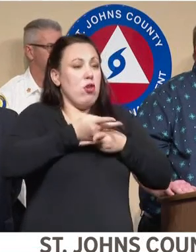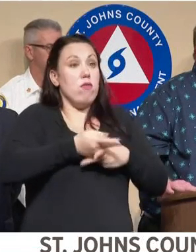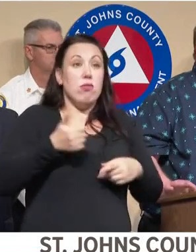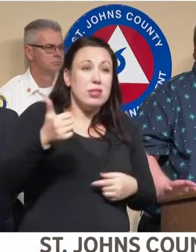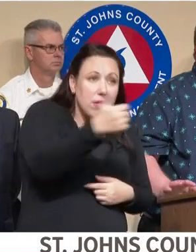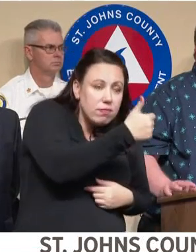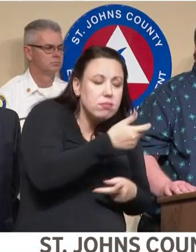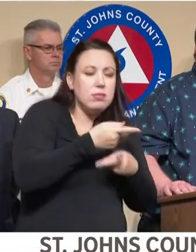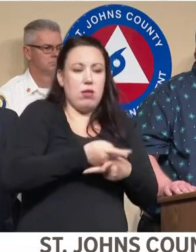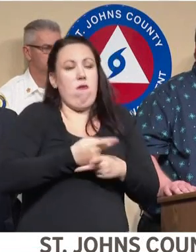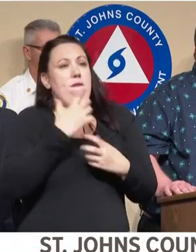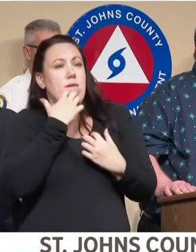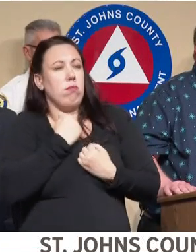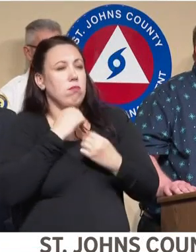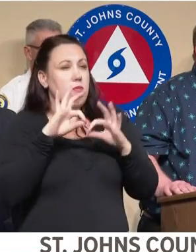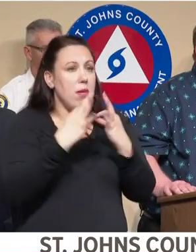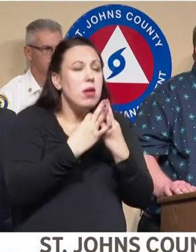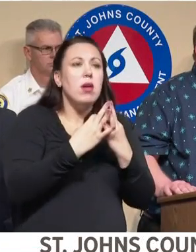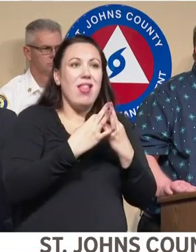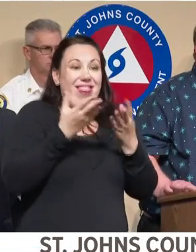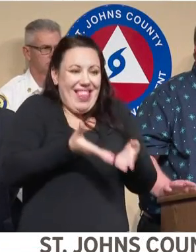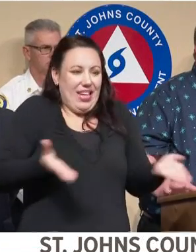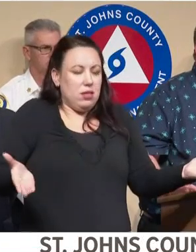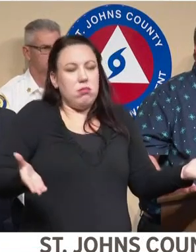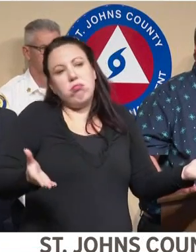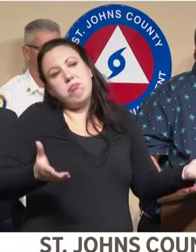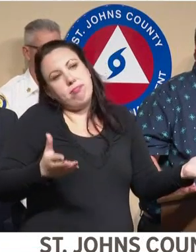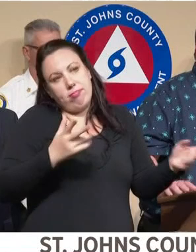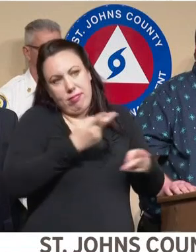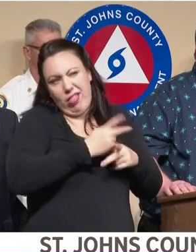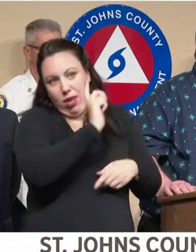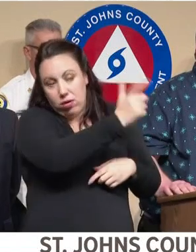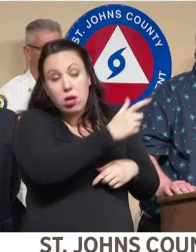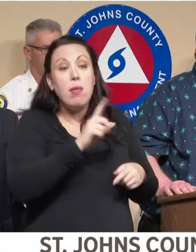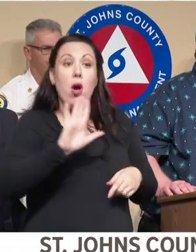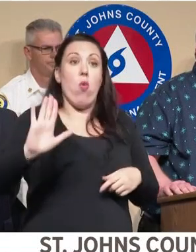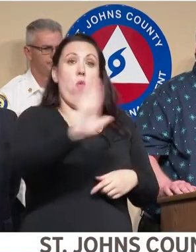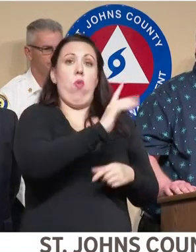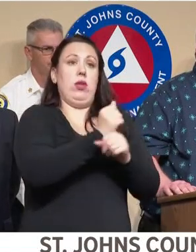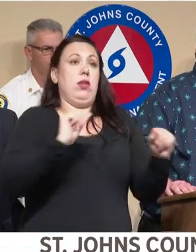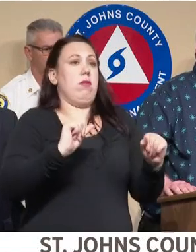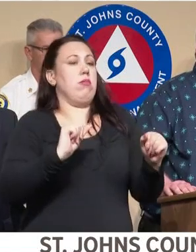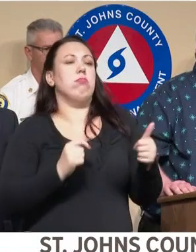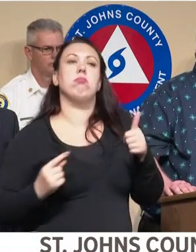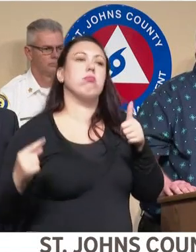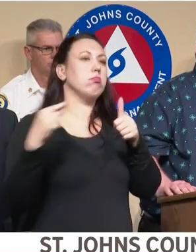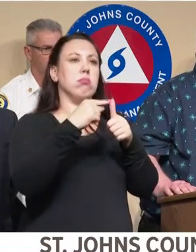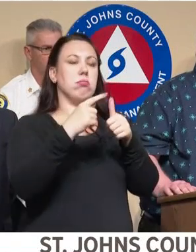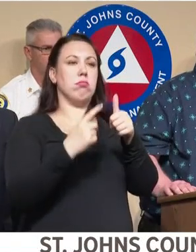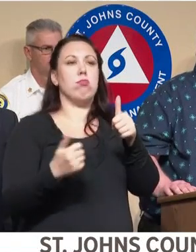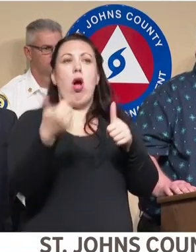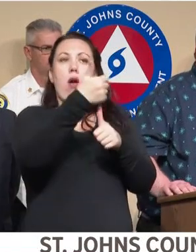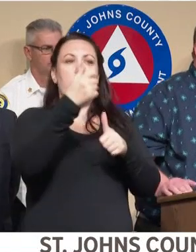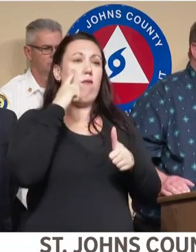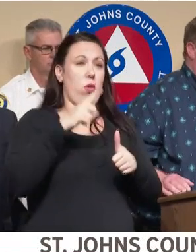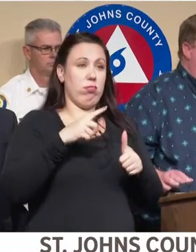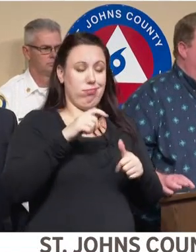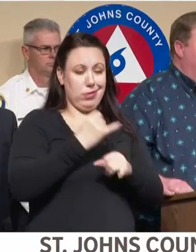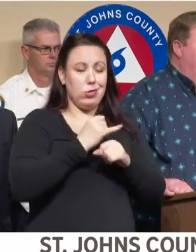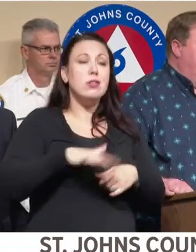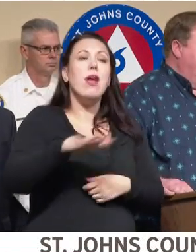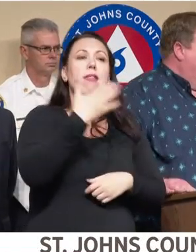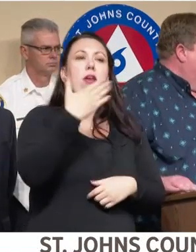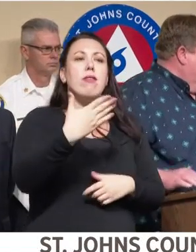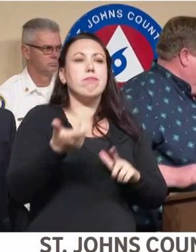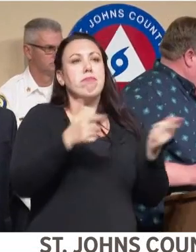and worry about your property later. Your safety is the number one priority for St. Johns County. Thank you. I'll turn it back